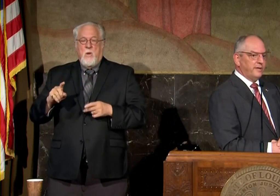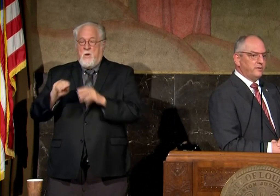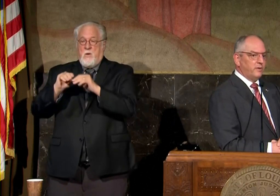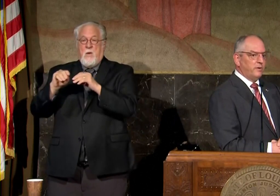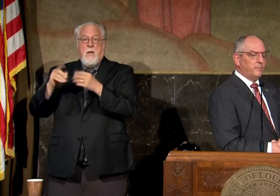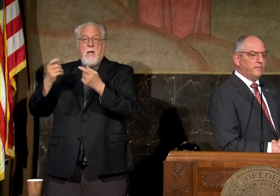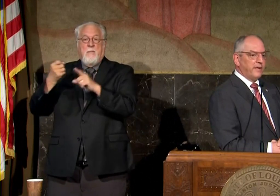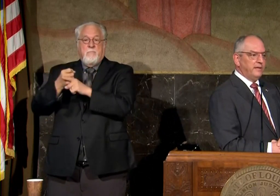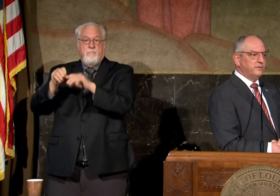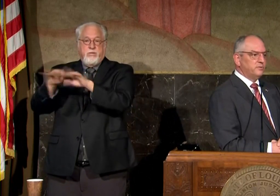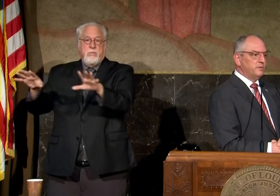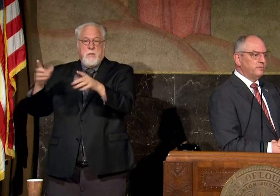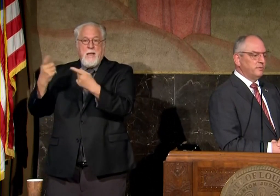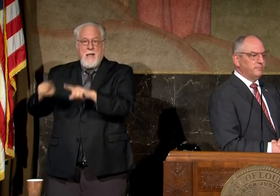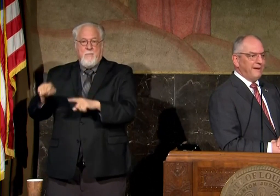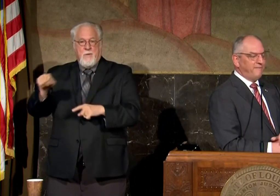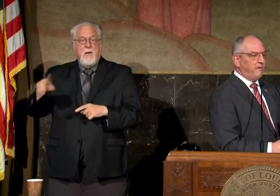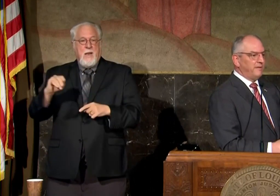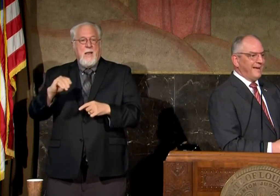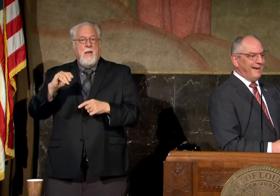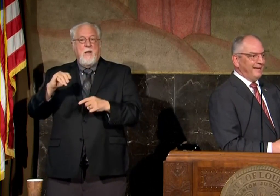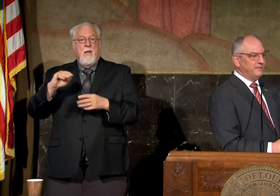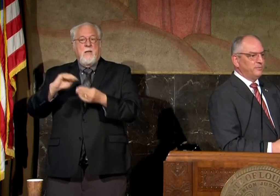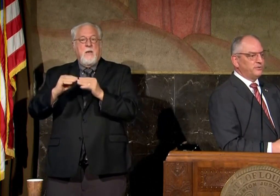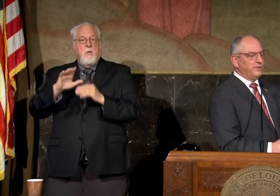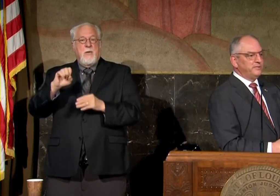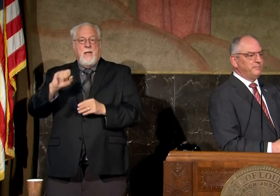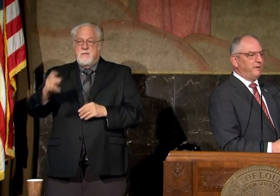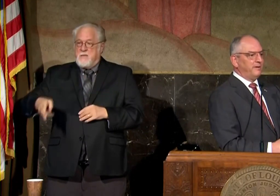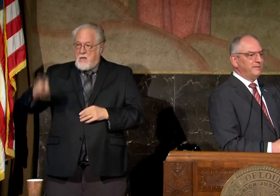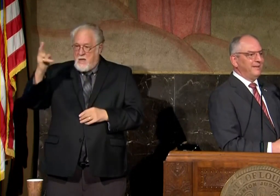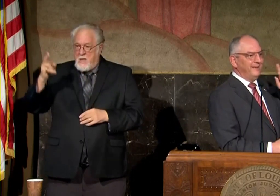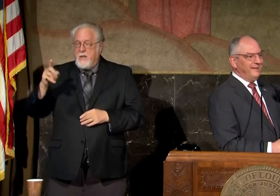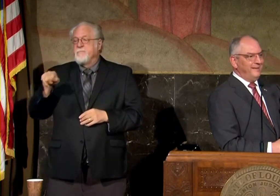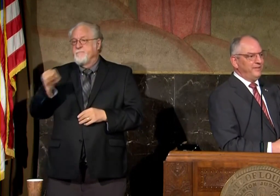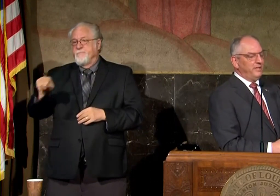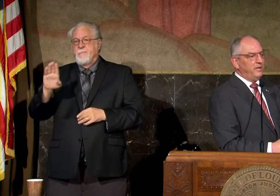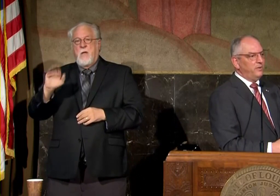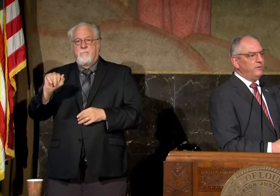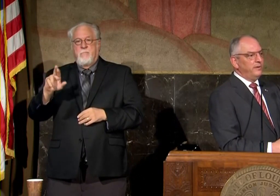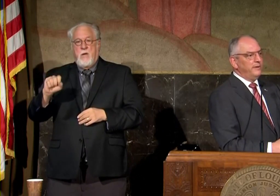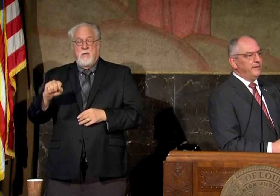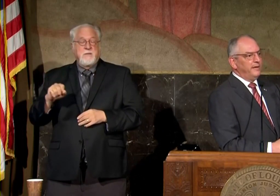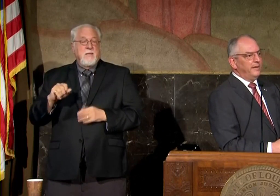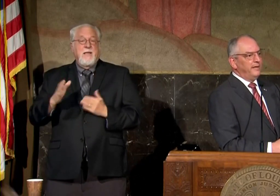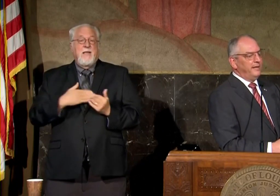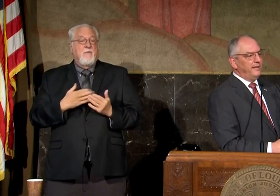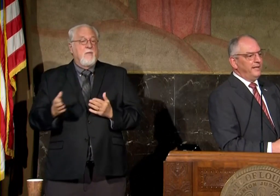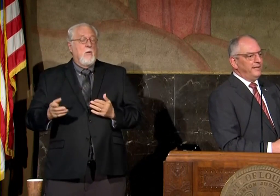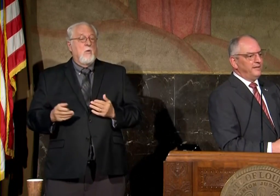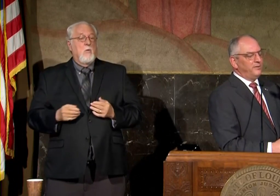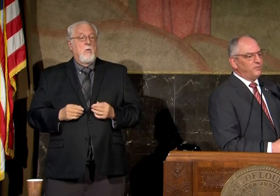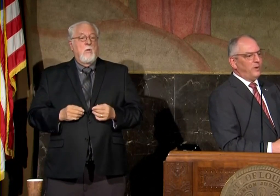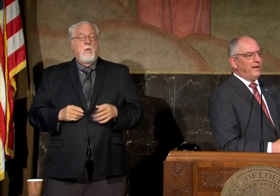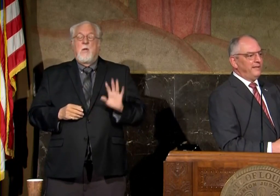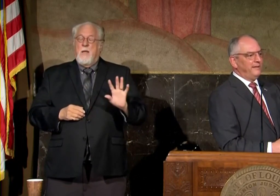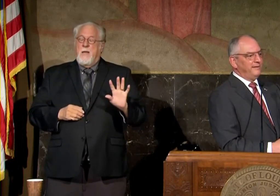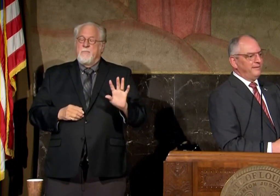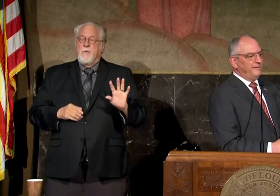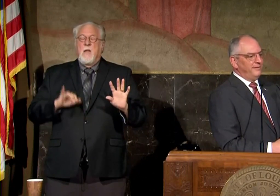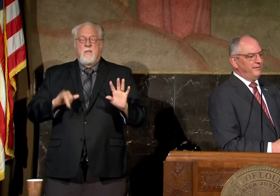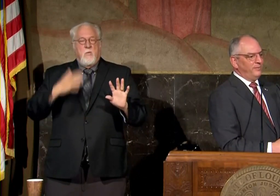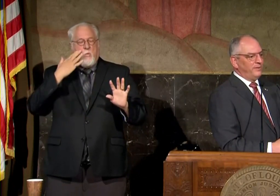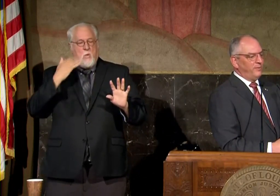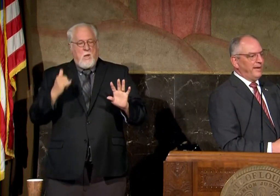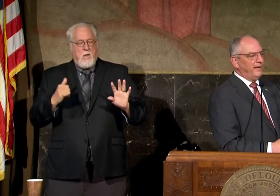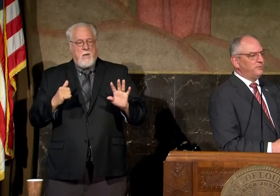occurred and the total number of cases was was by far the highest were traced to bars even though and and and this is why the